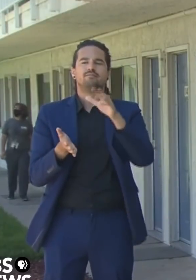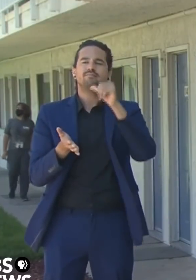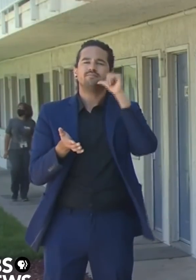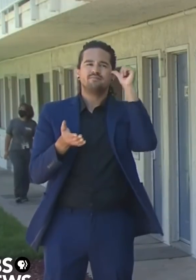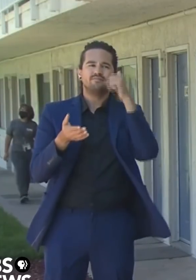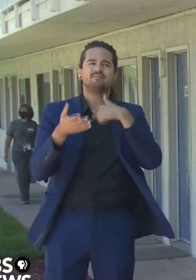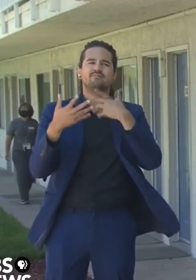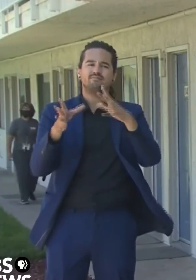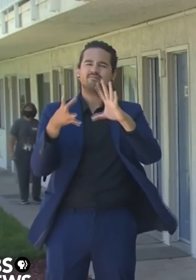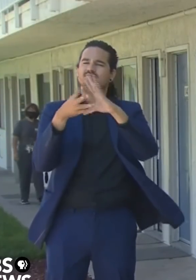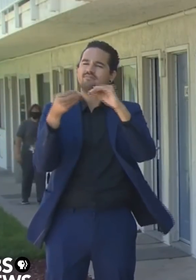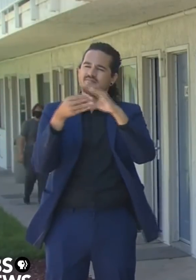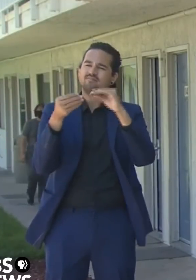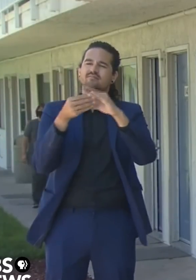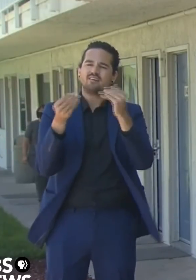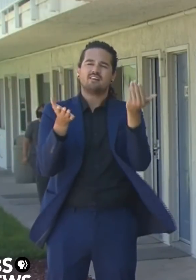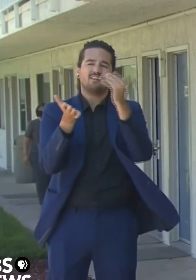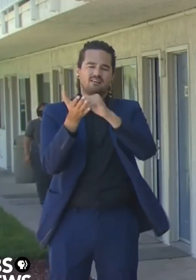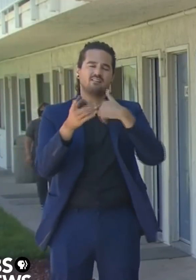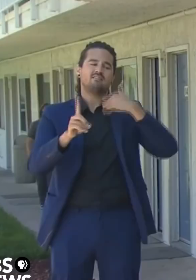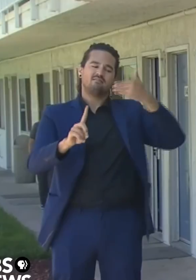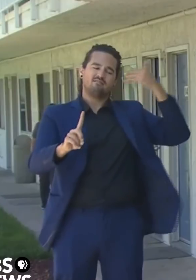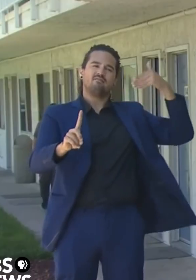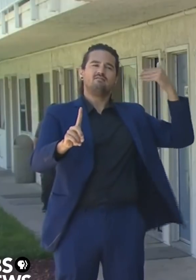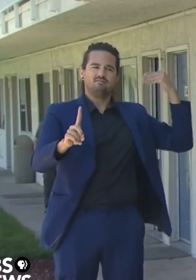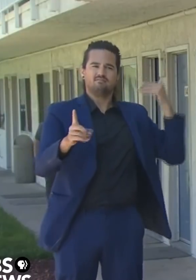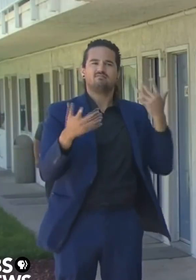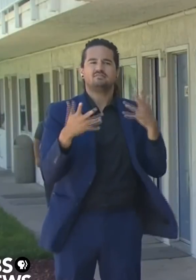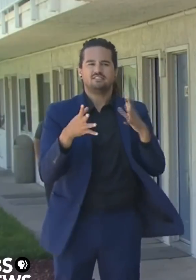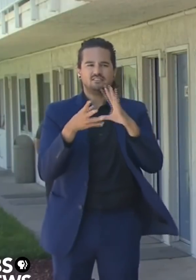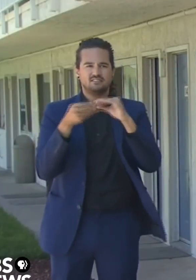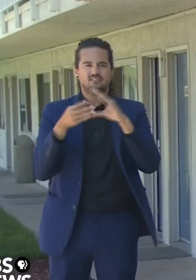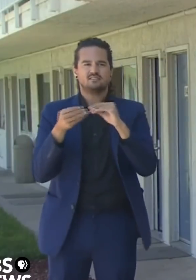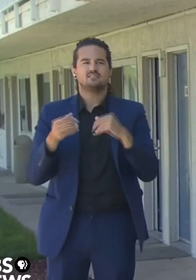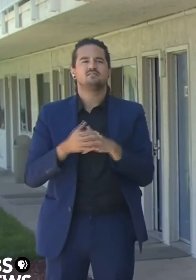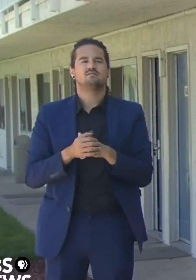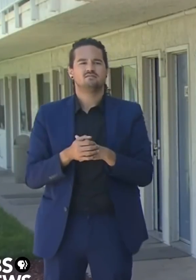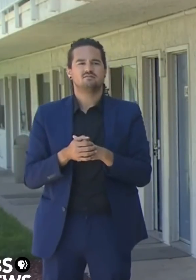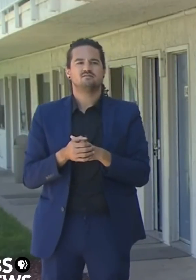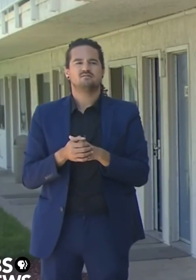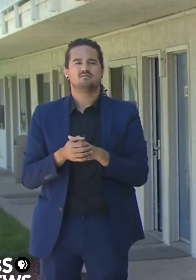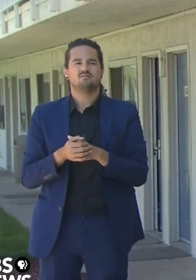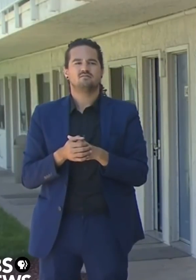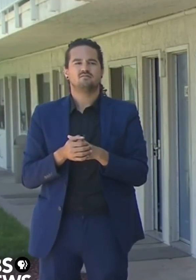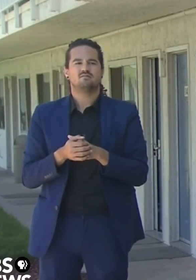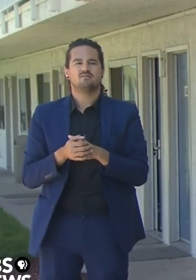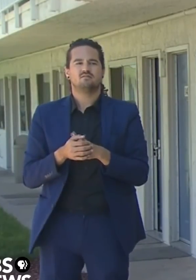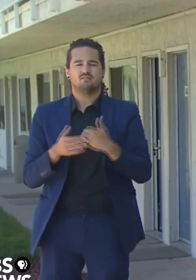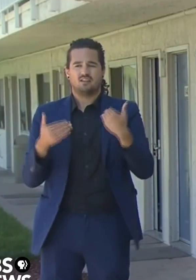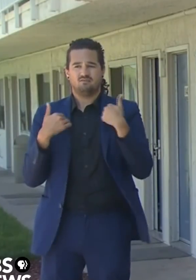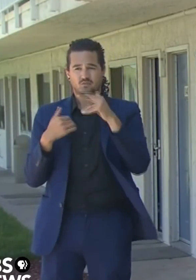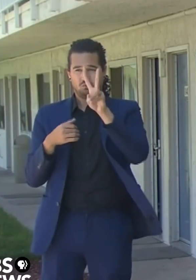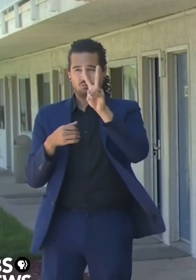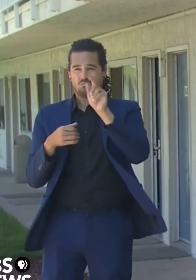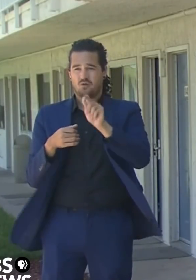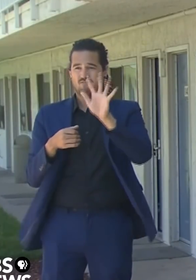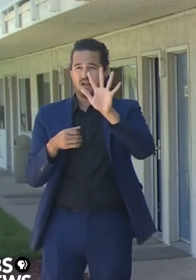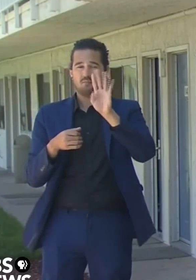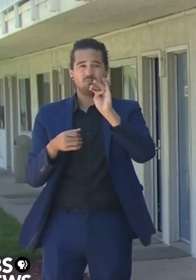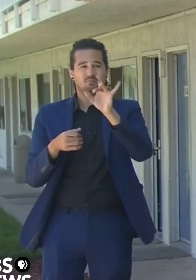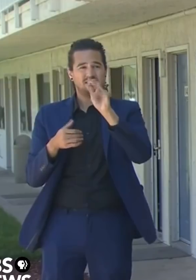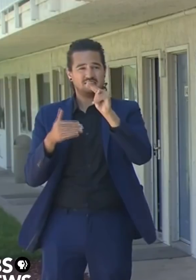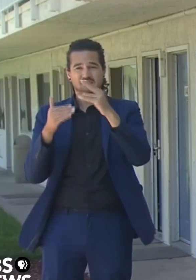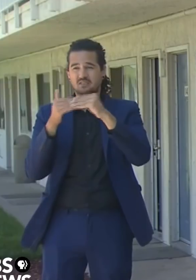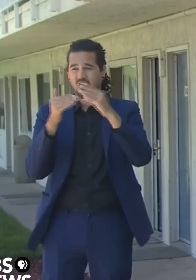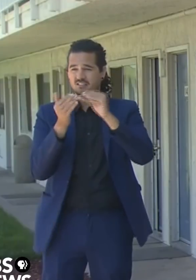comments, we have conditioned $2.5 billion in our state budget on applying the